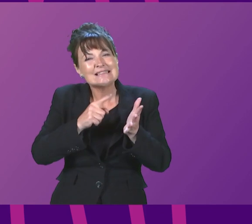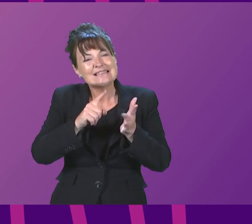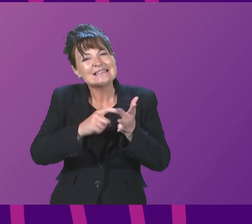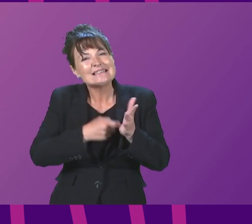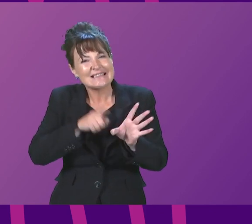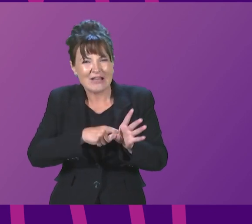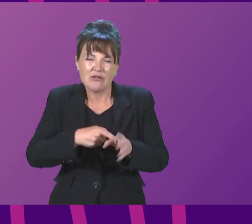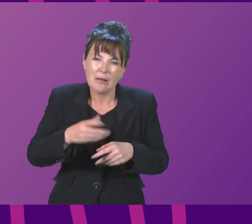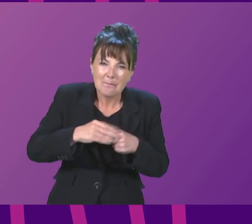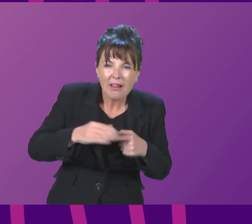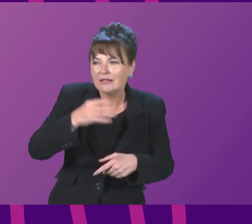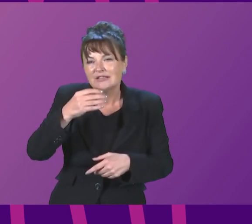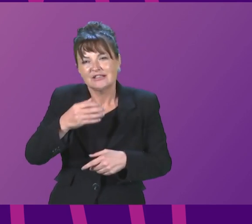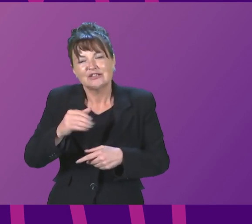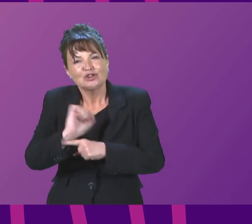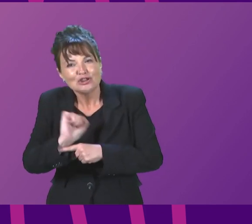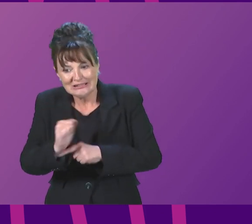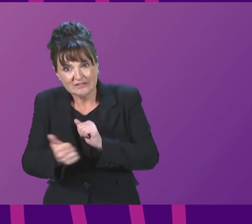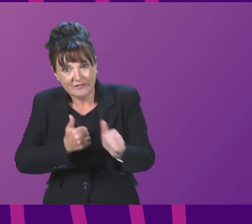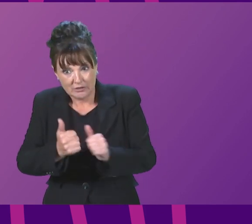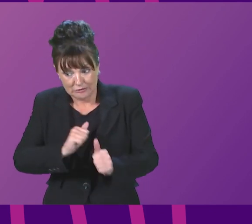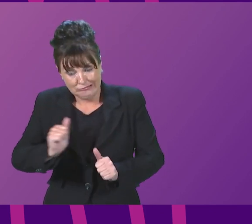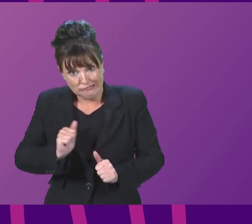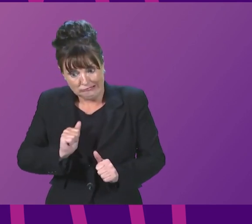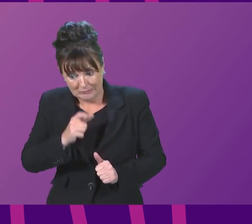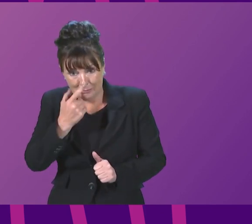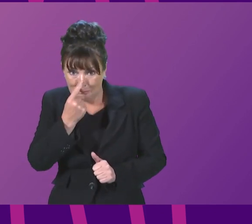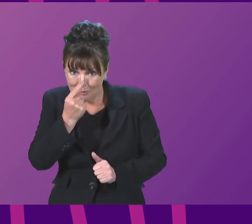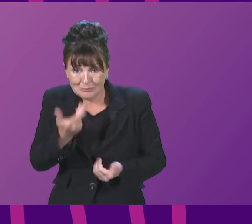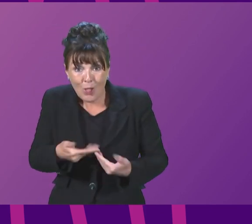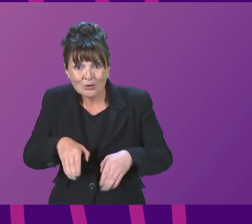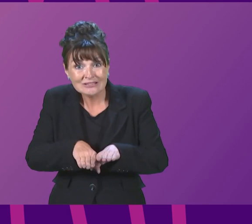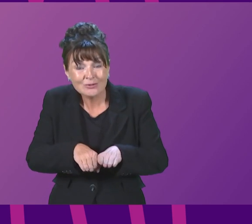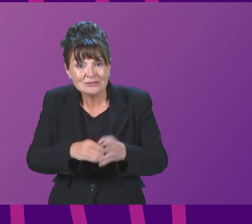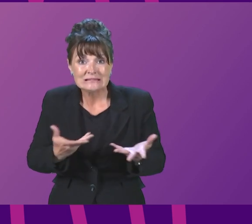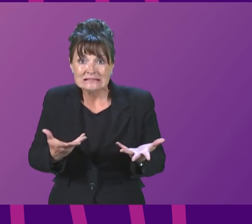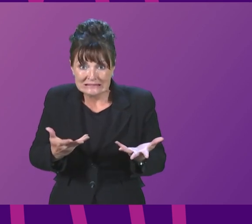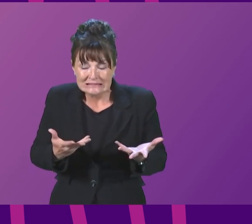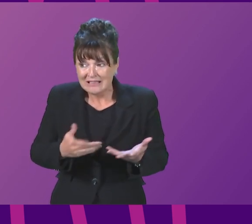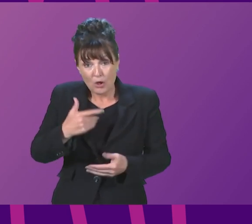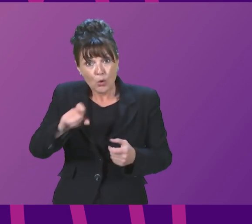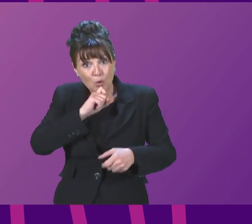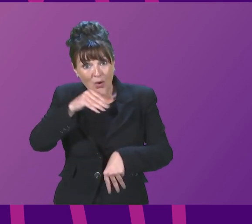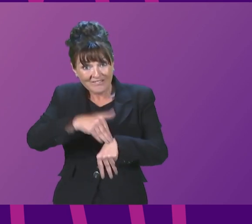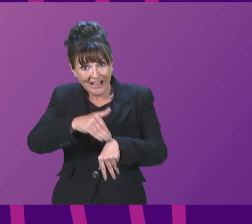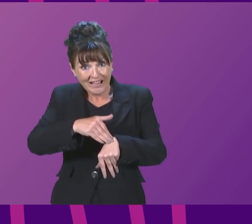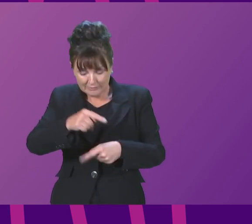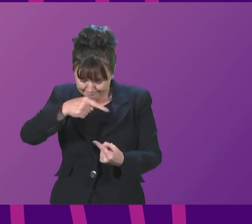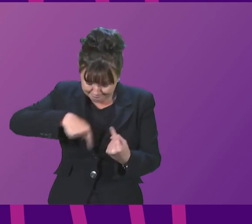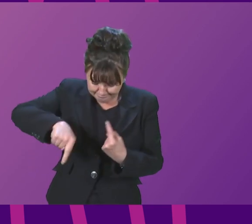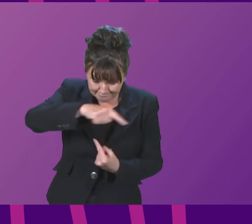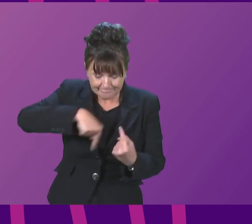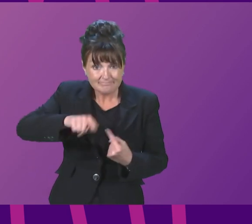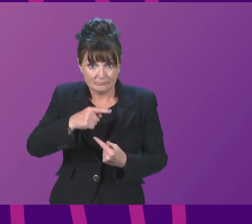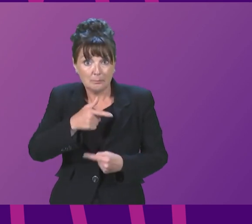for the company's staff and for their families. The people affected by this development are, of course, everybody's immediate priority, and the